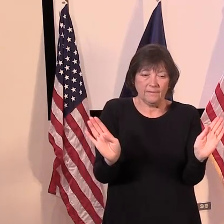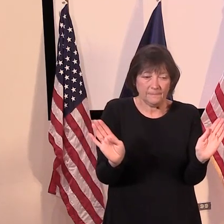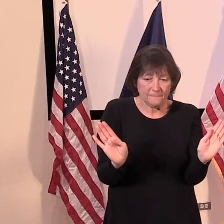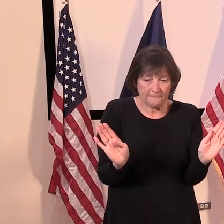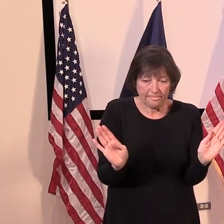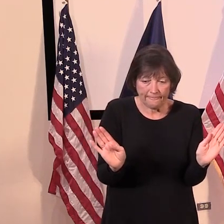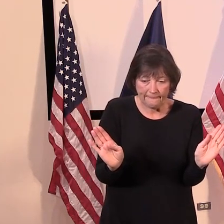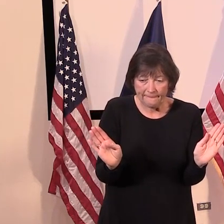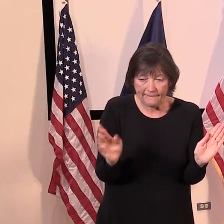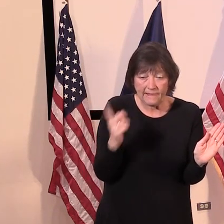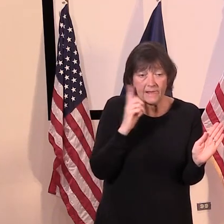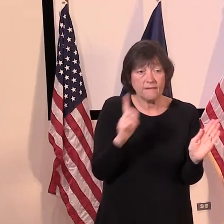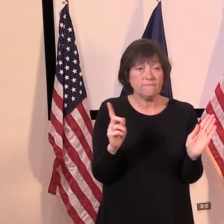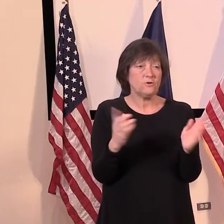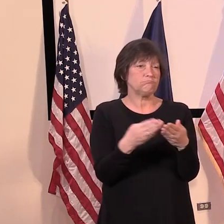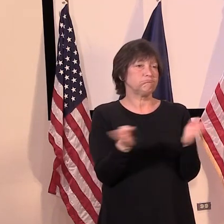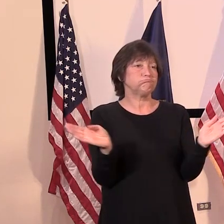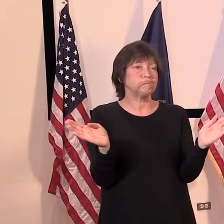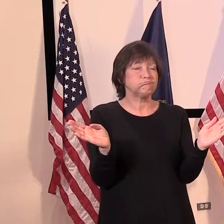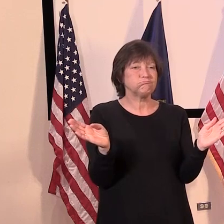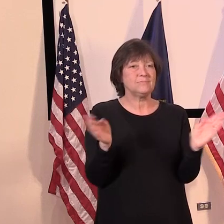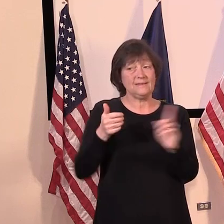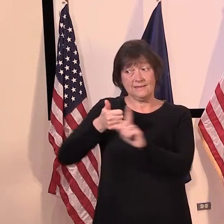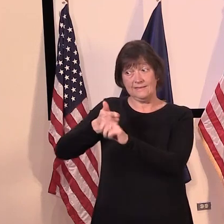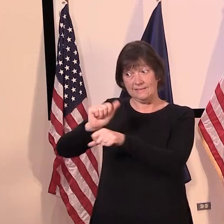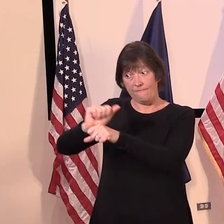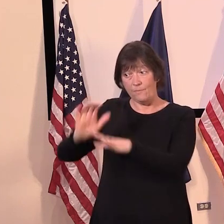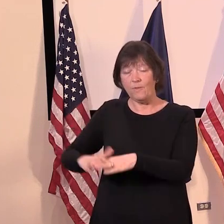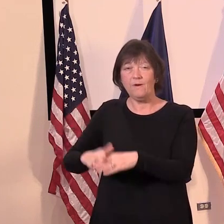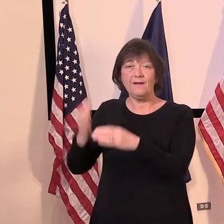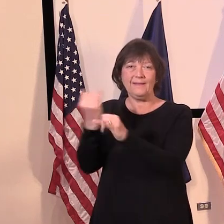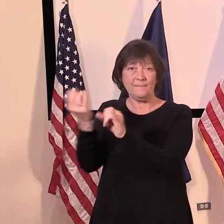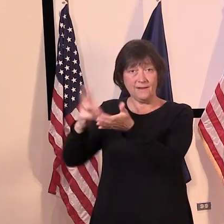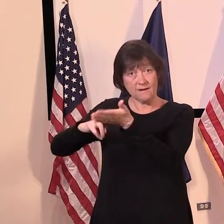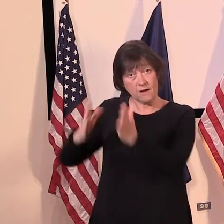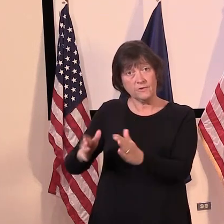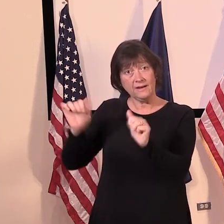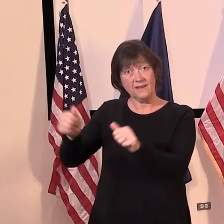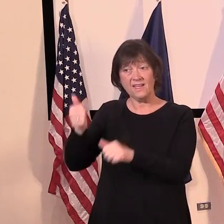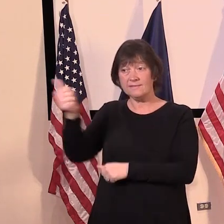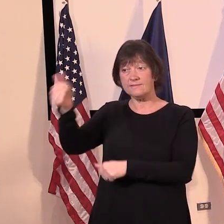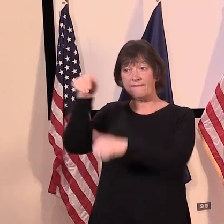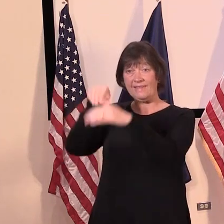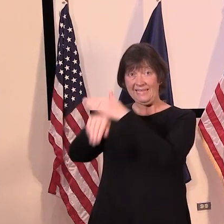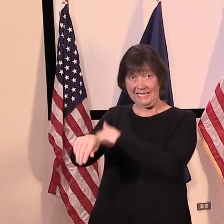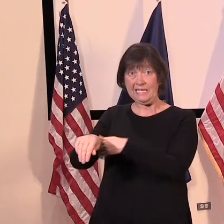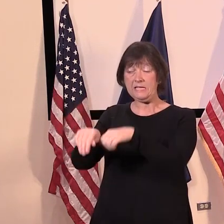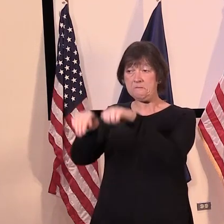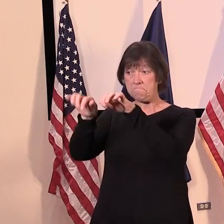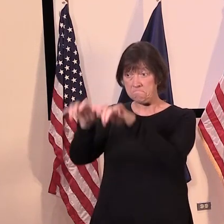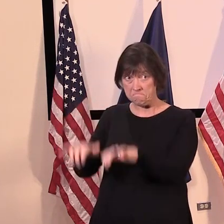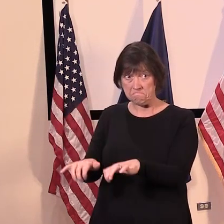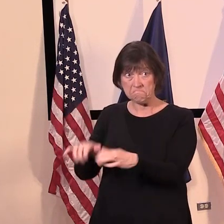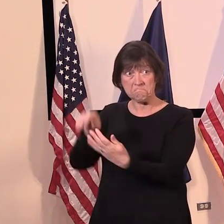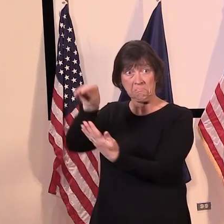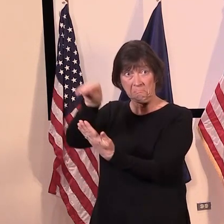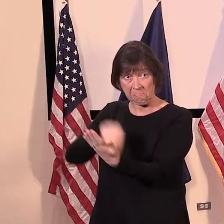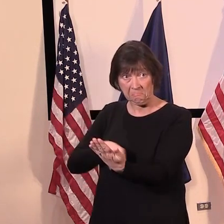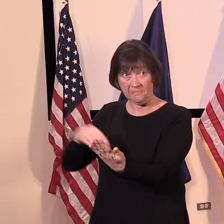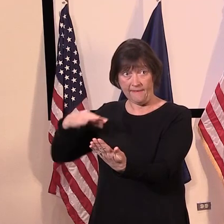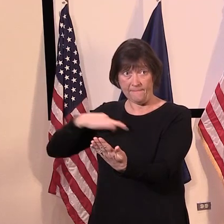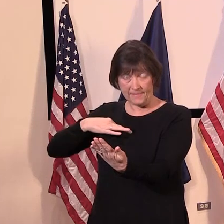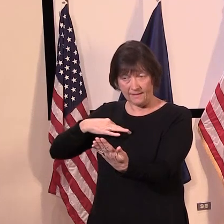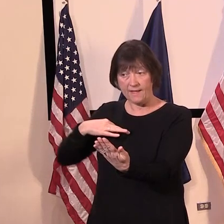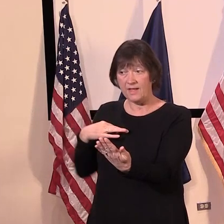in terms of general population who are self-employed or independent contractors can go in, uh, and complete the